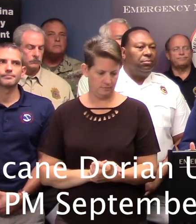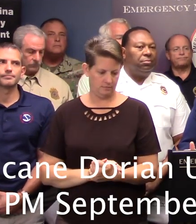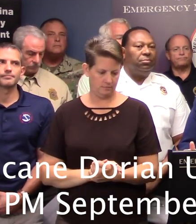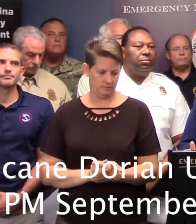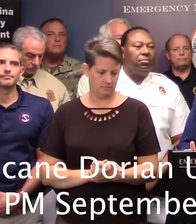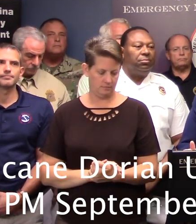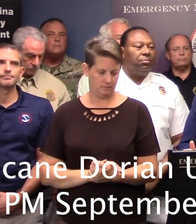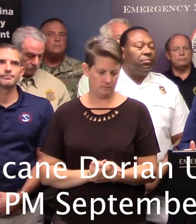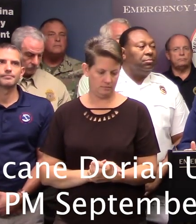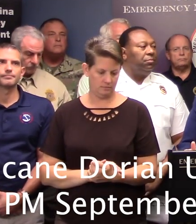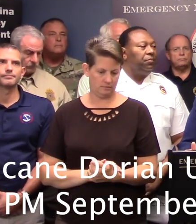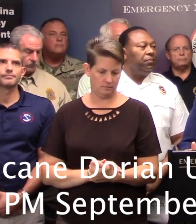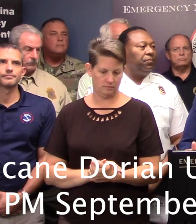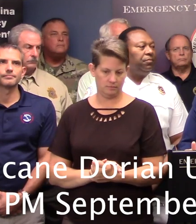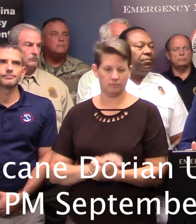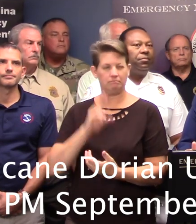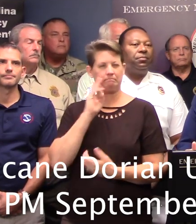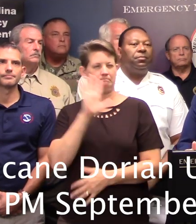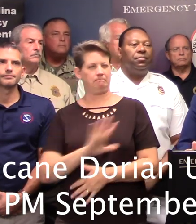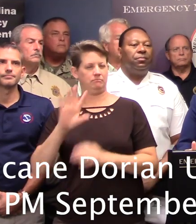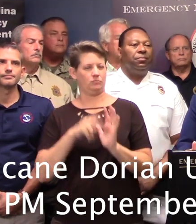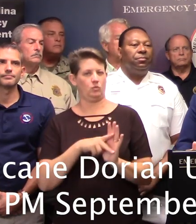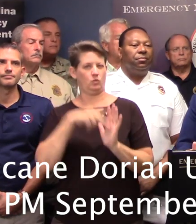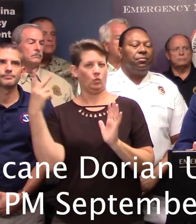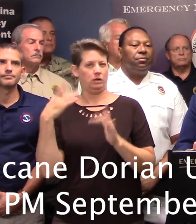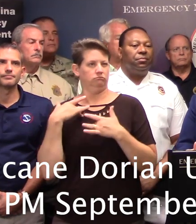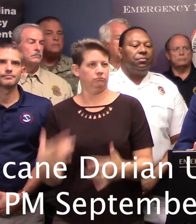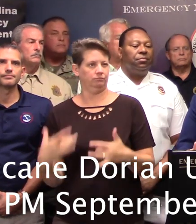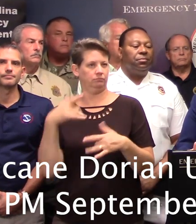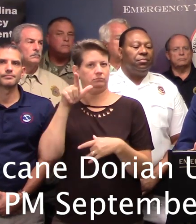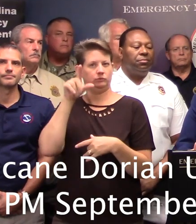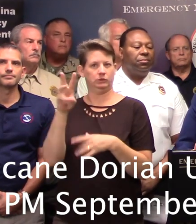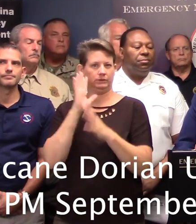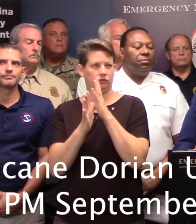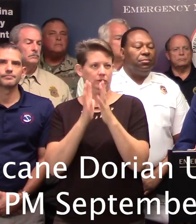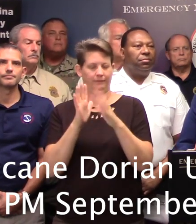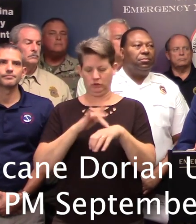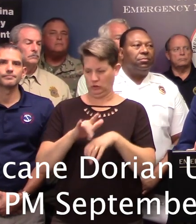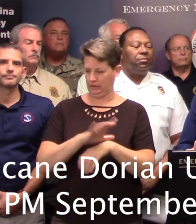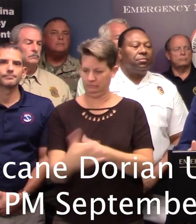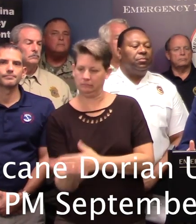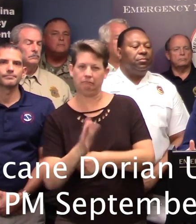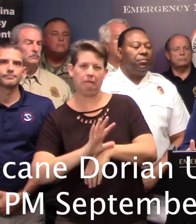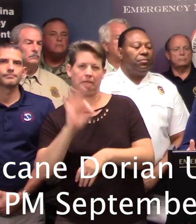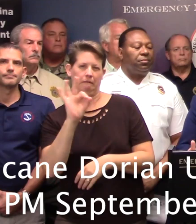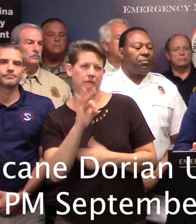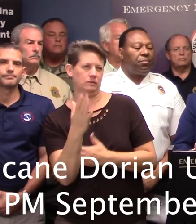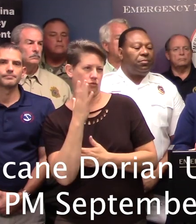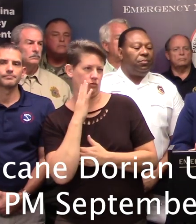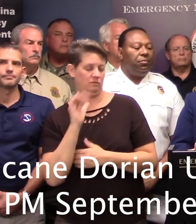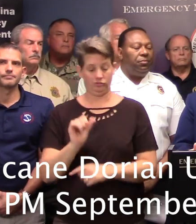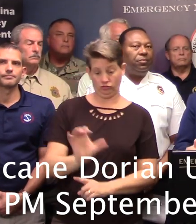We're seeing volumes roughly double what we traditionally see on I-26 as early as 9 a.m. this morning, leaving the